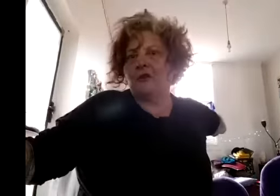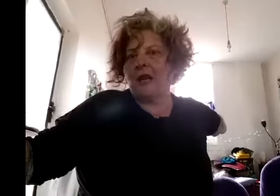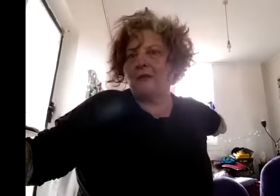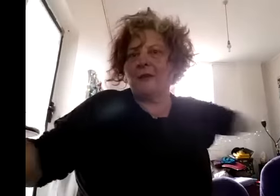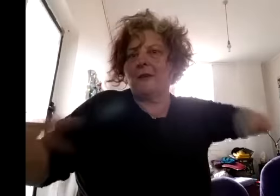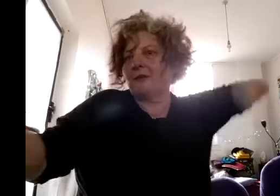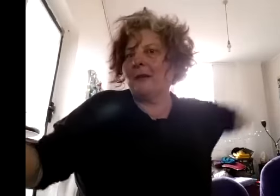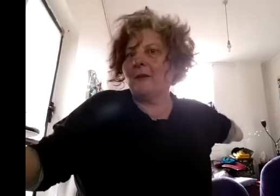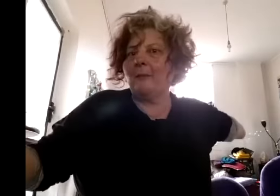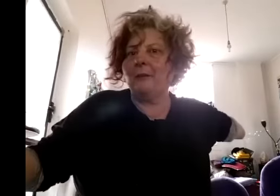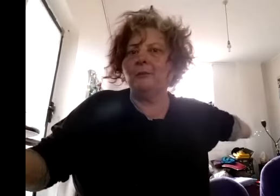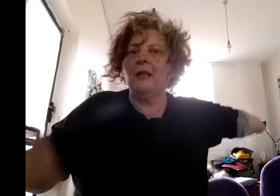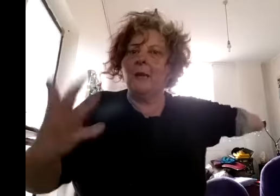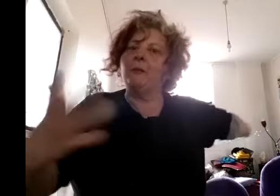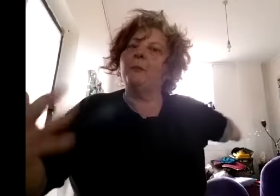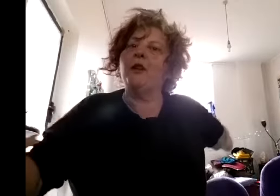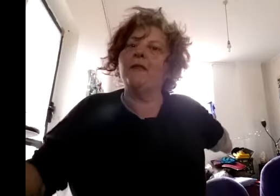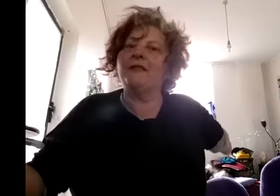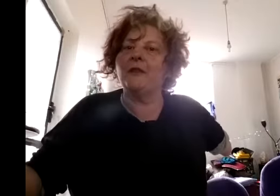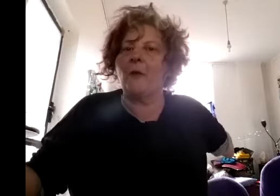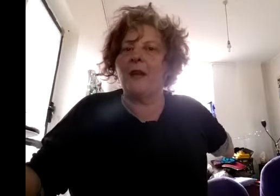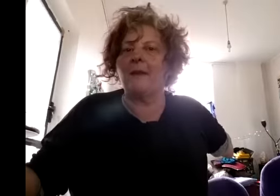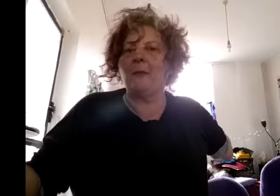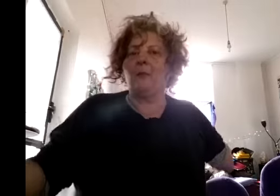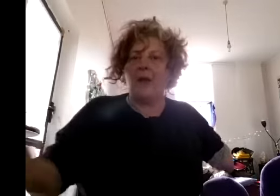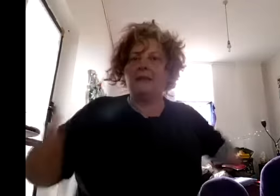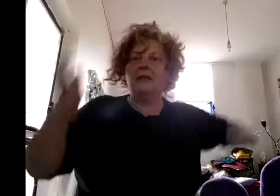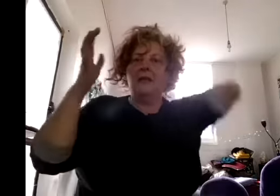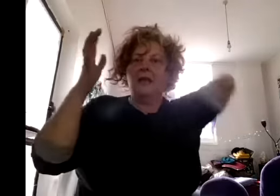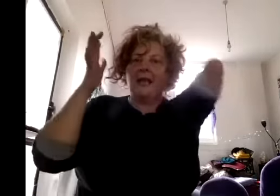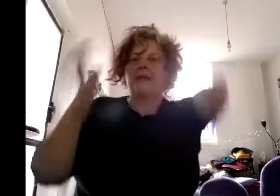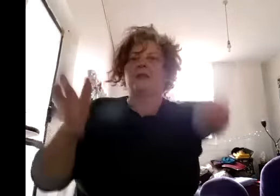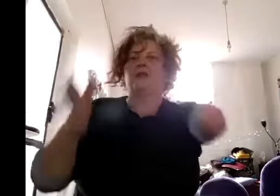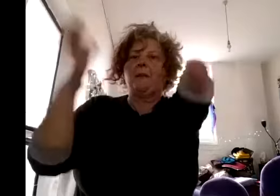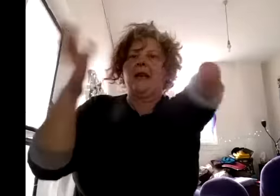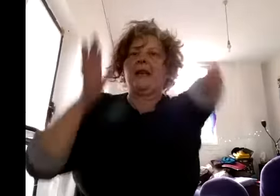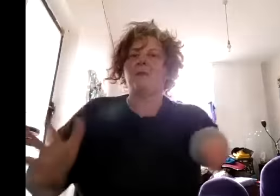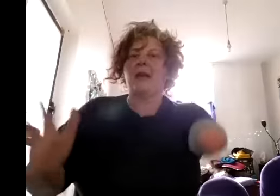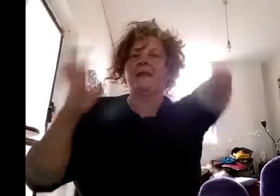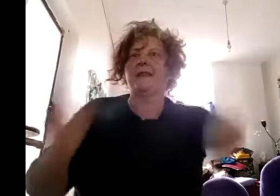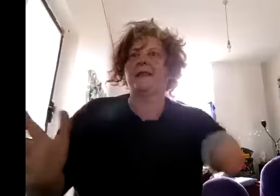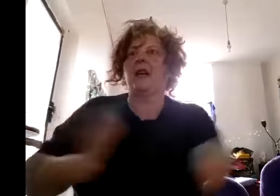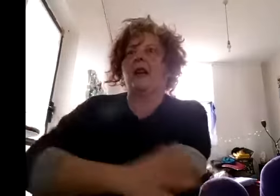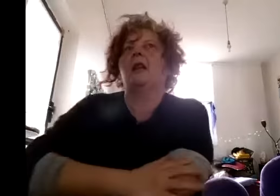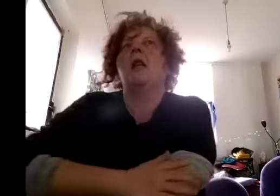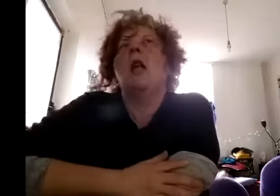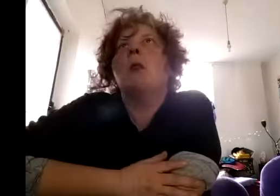country with 20 million people and we probably know every single one of the people that has actually made an impact in this area um